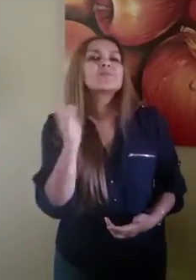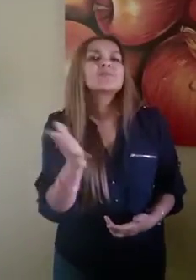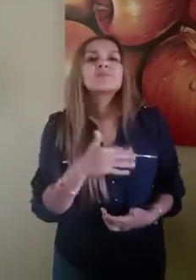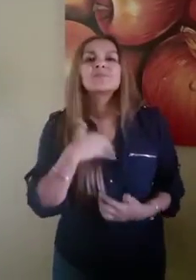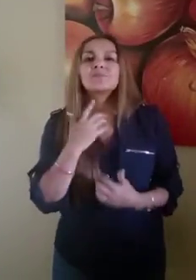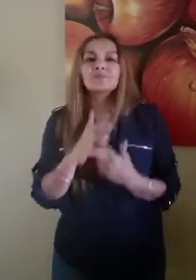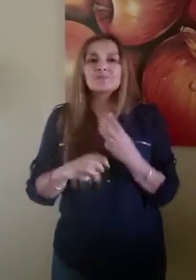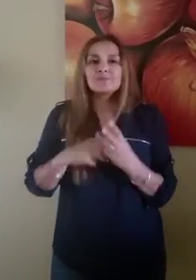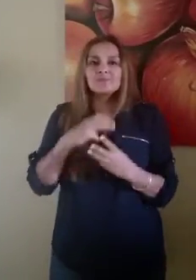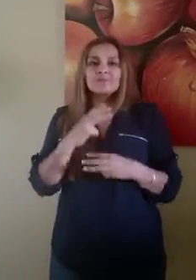fine.